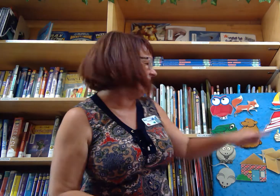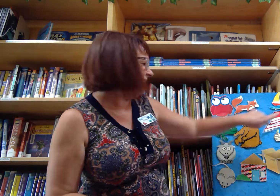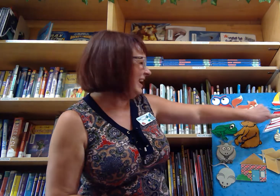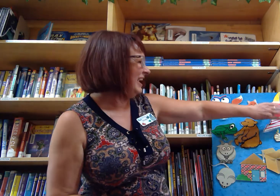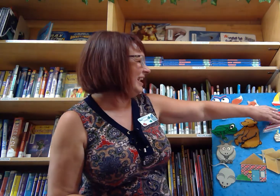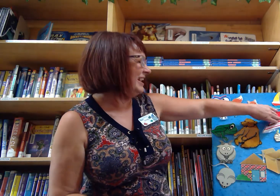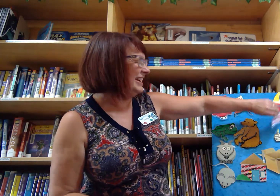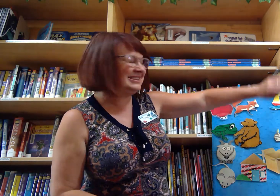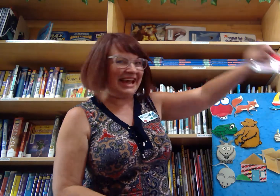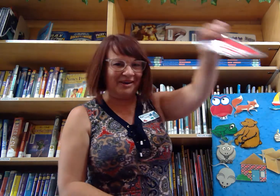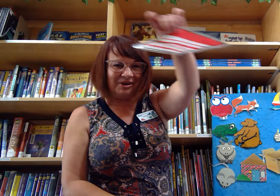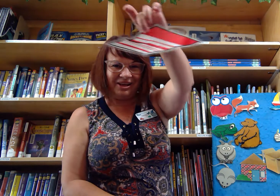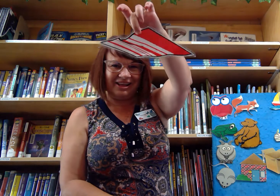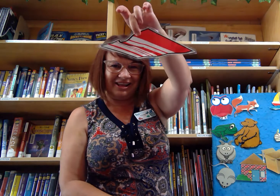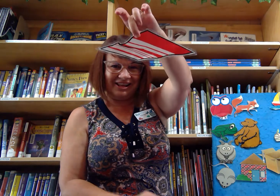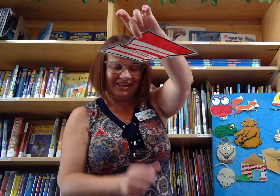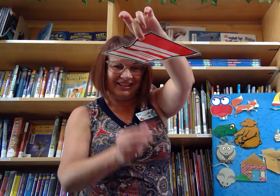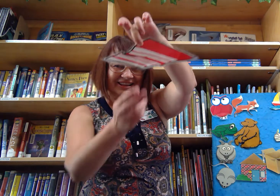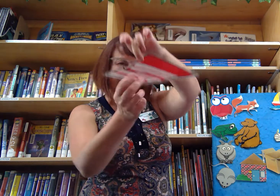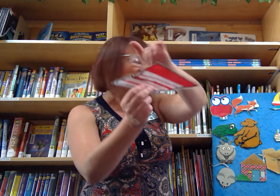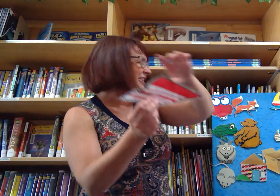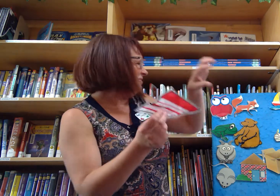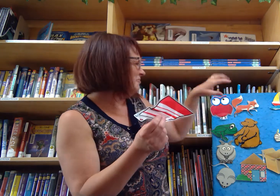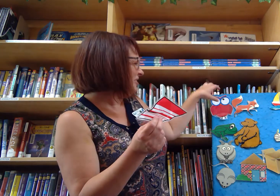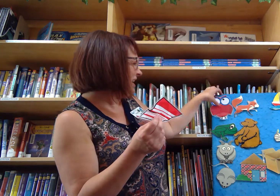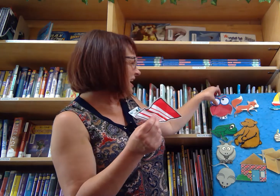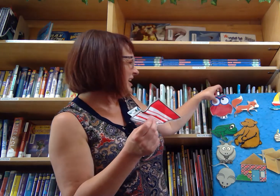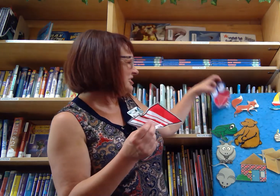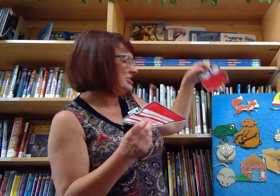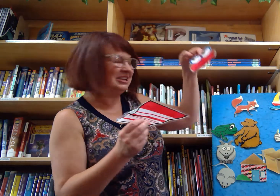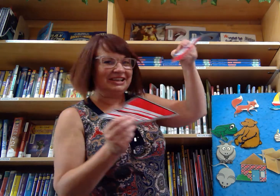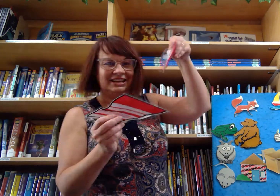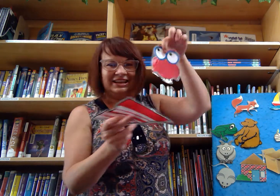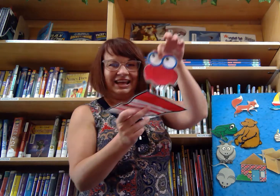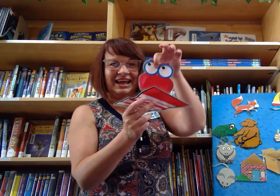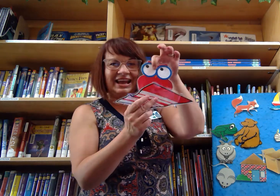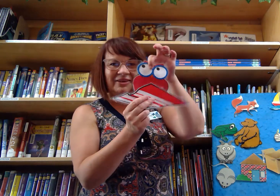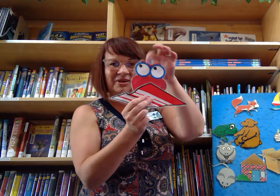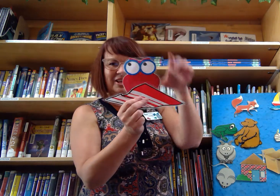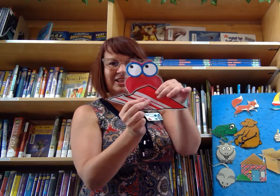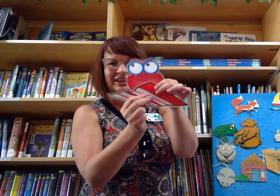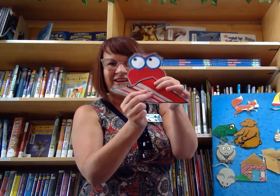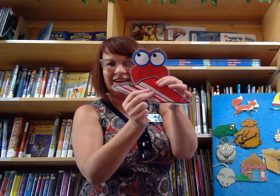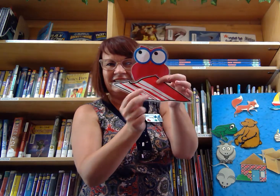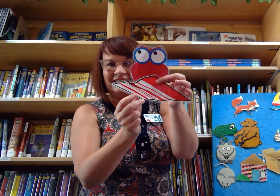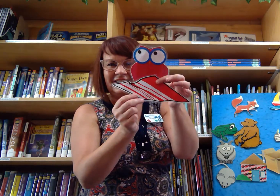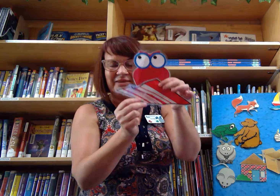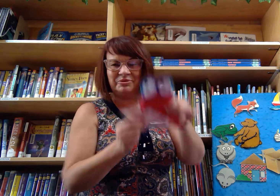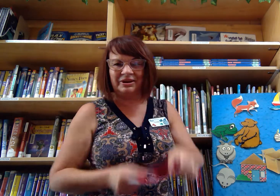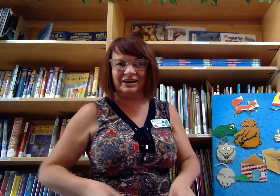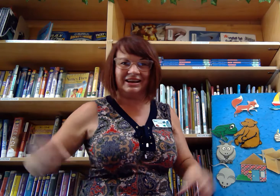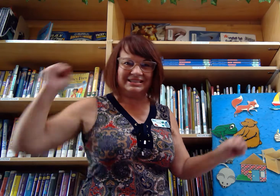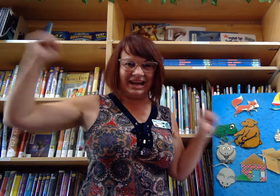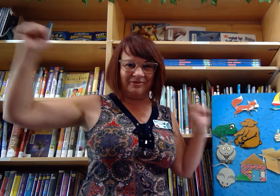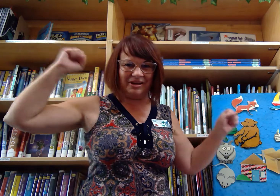A towel. We'll catch an owl and put it on a towel.